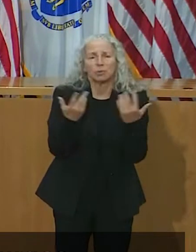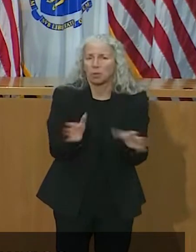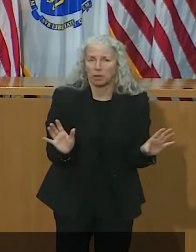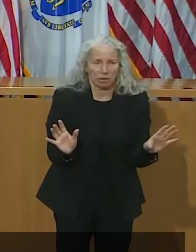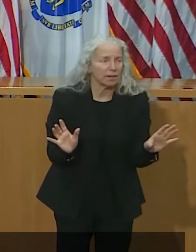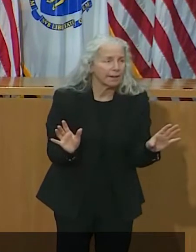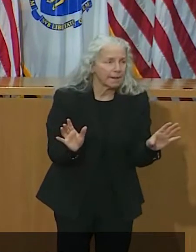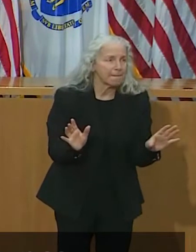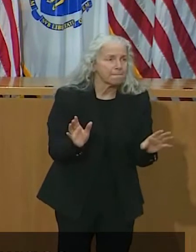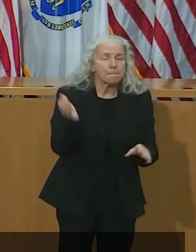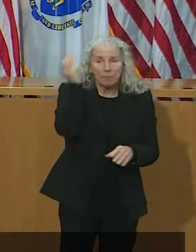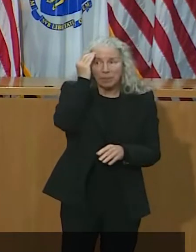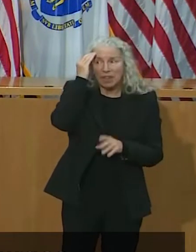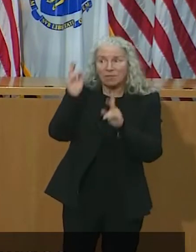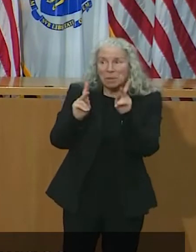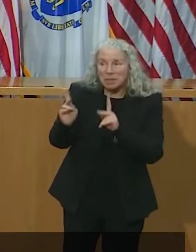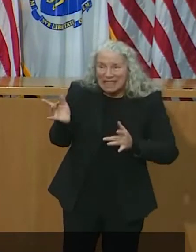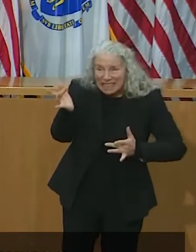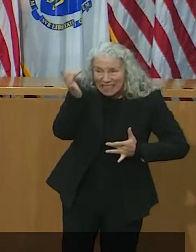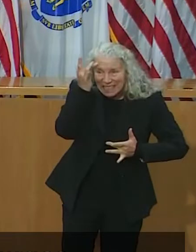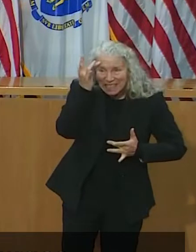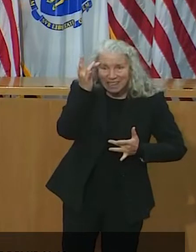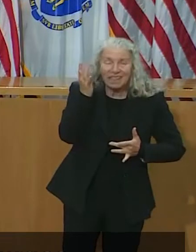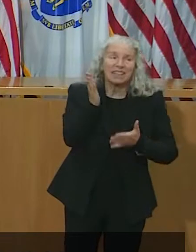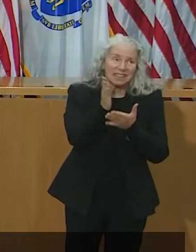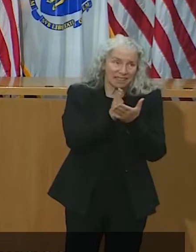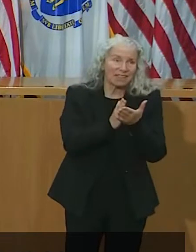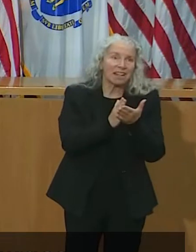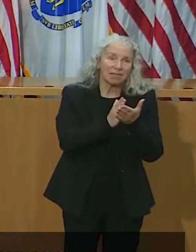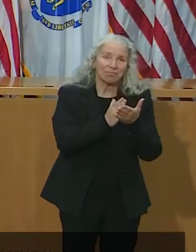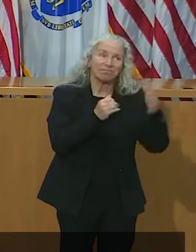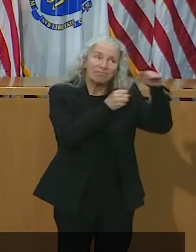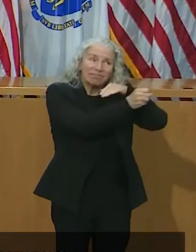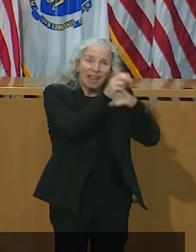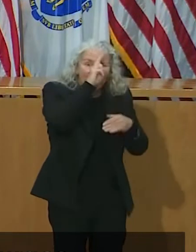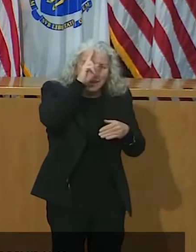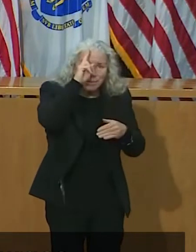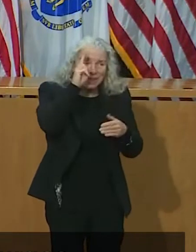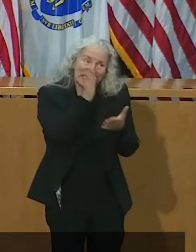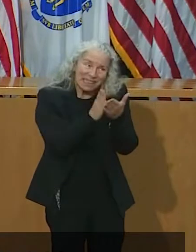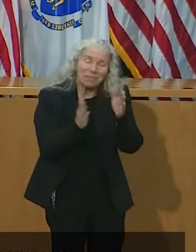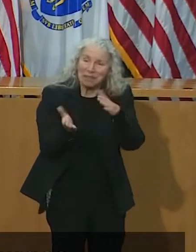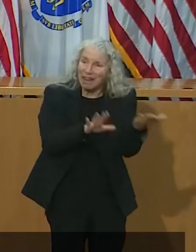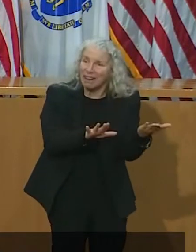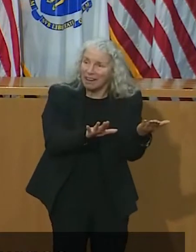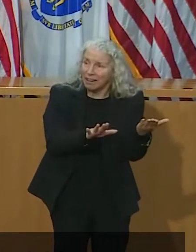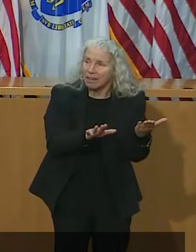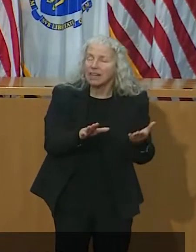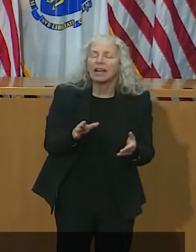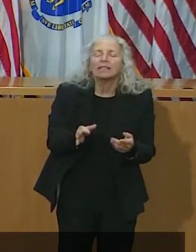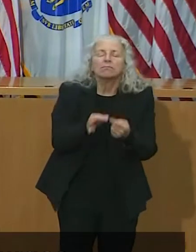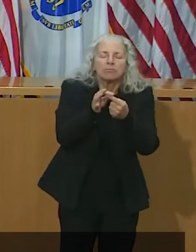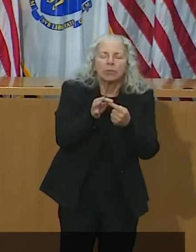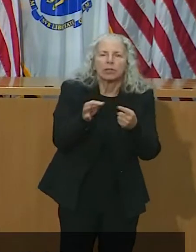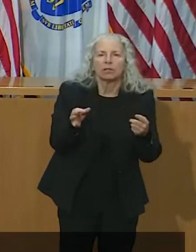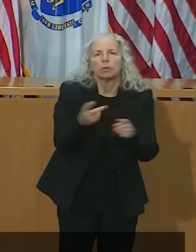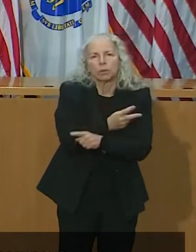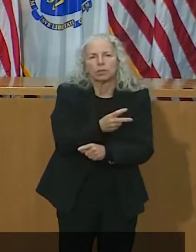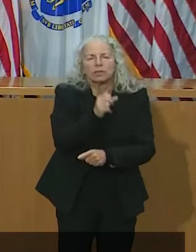that leads to serious illness for many, and in rare cases, death, especially among our senior citizens.